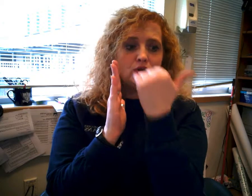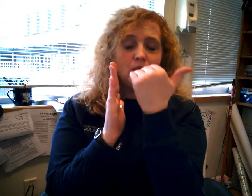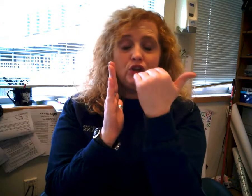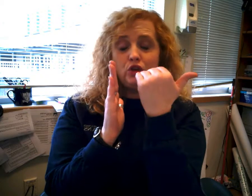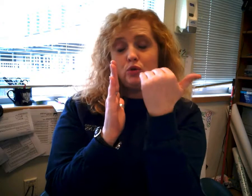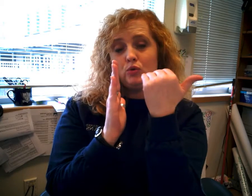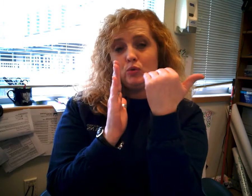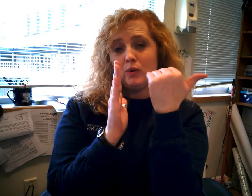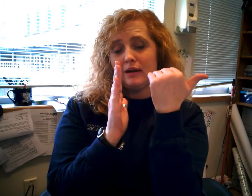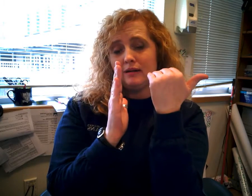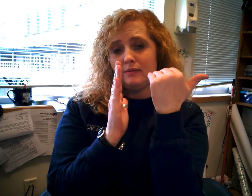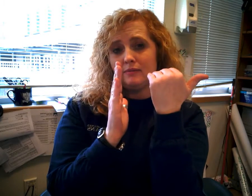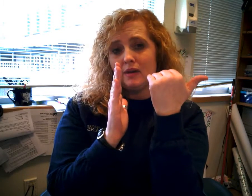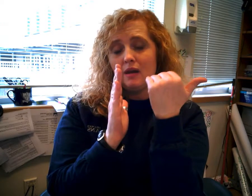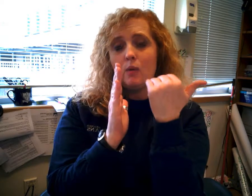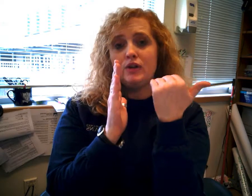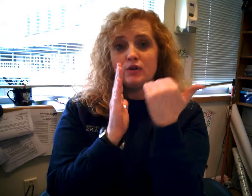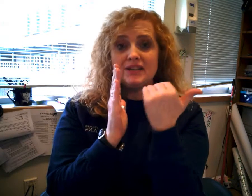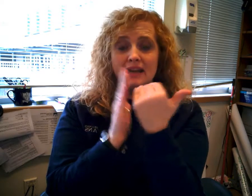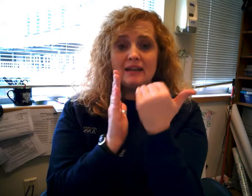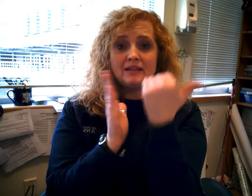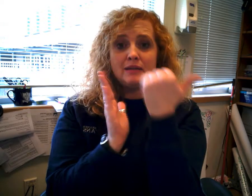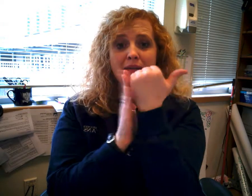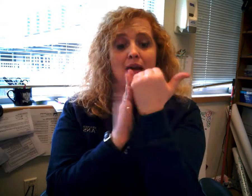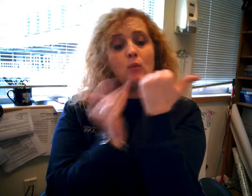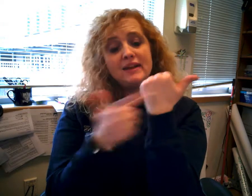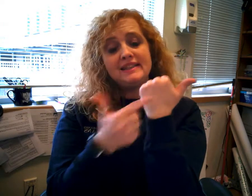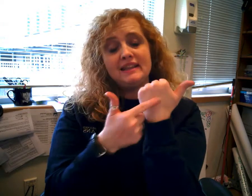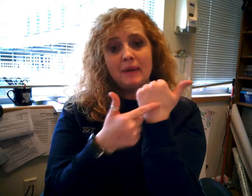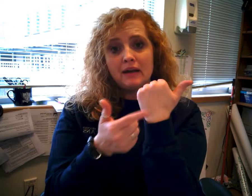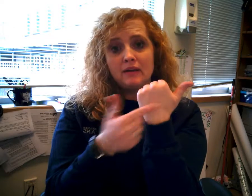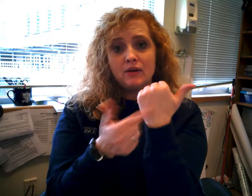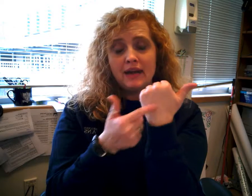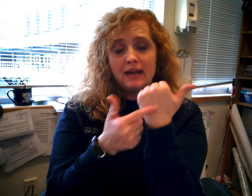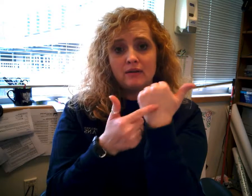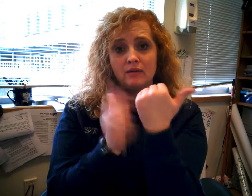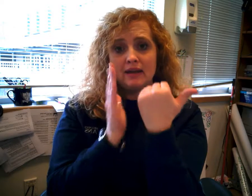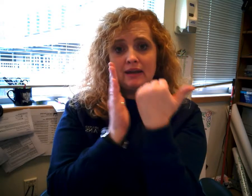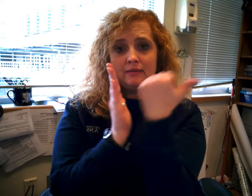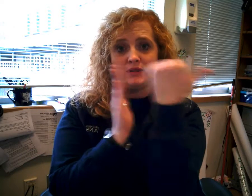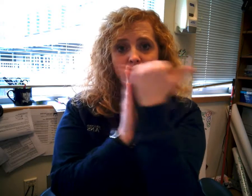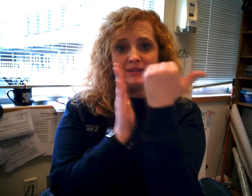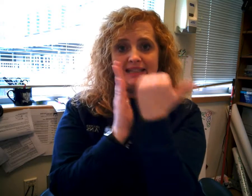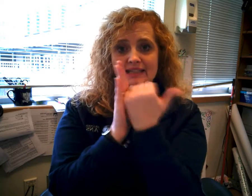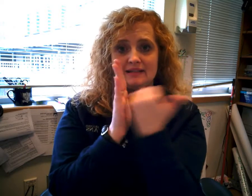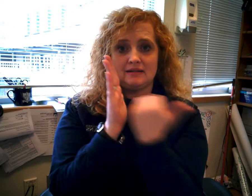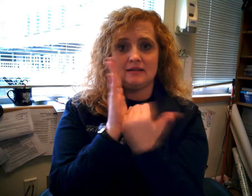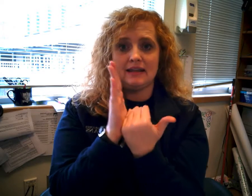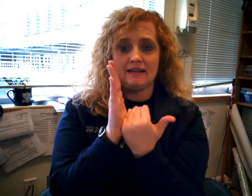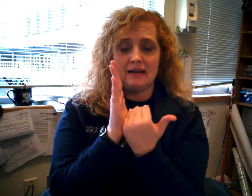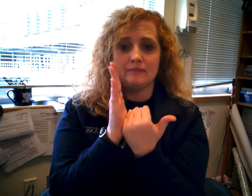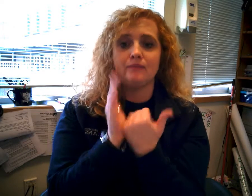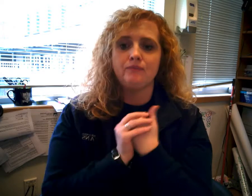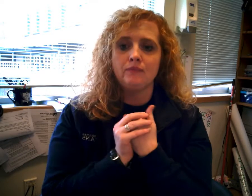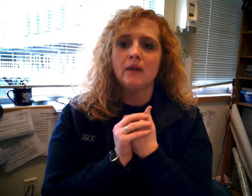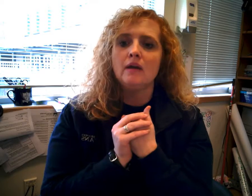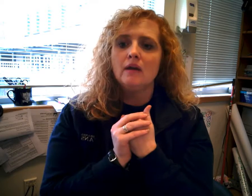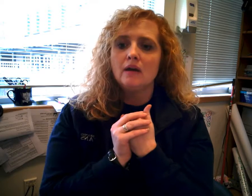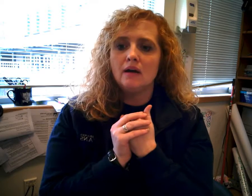when you, um, when you're signing it to me, I want to see the back of your hand. Okay? So it's list. Like that. Uh,